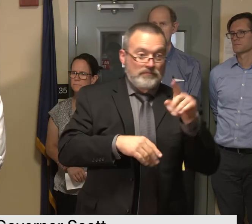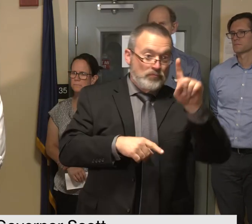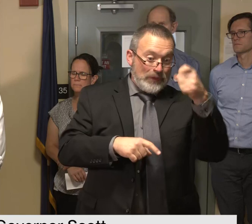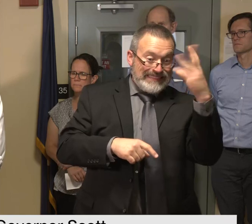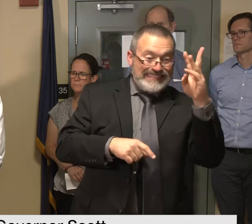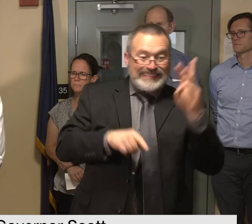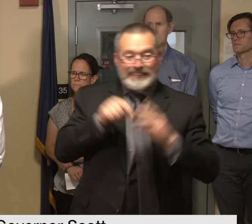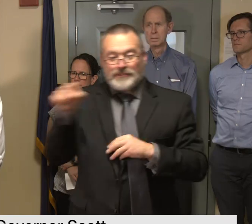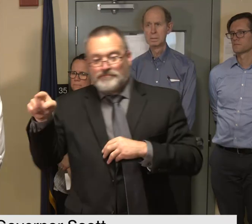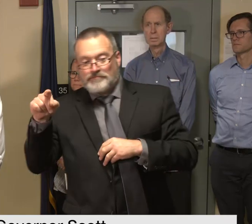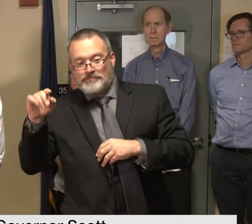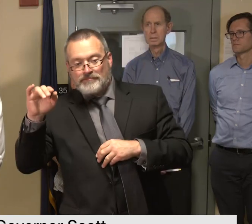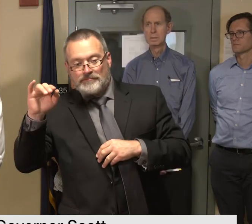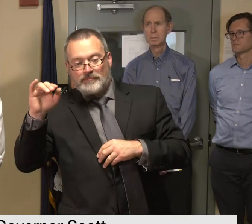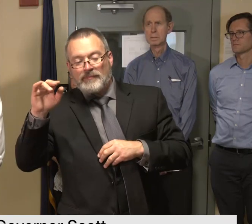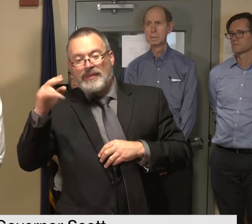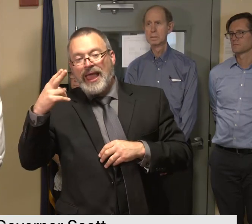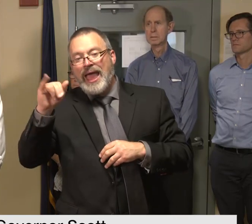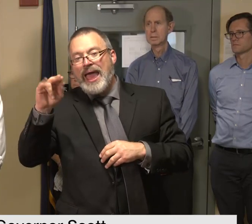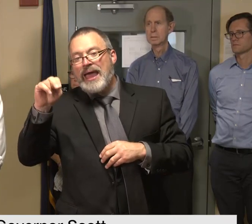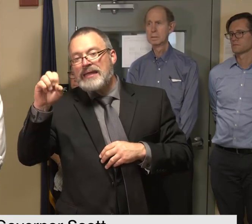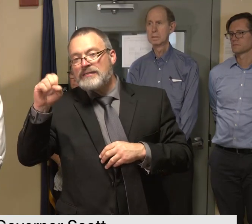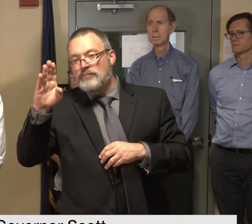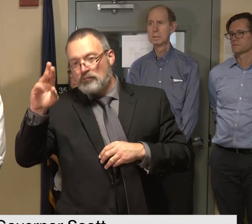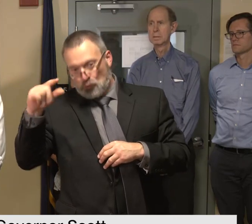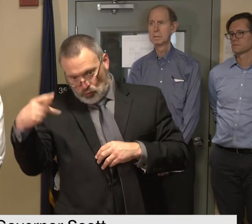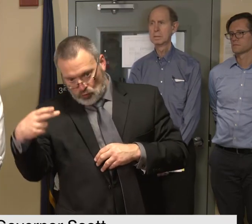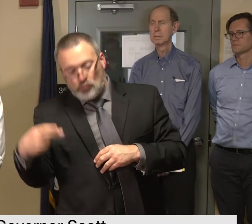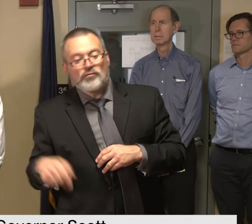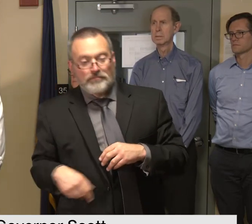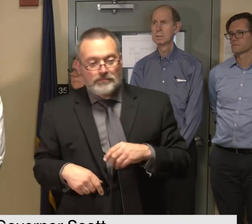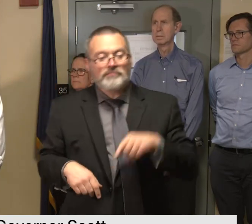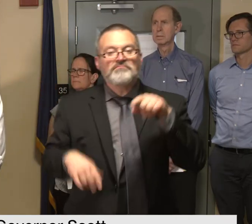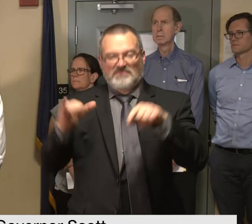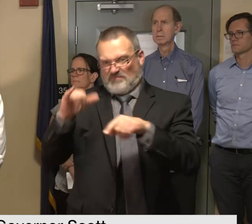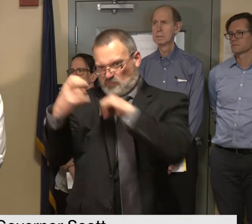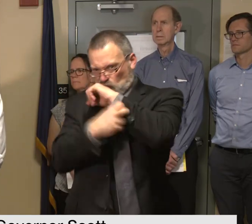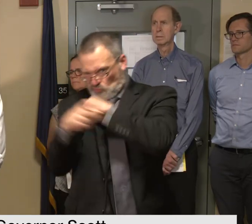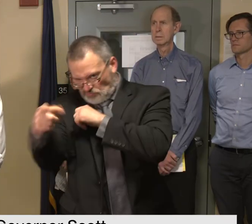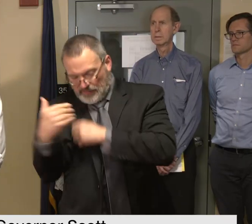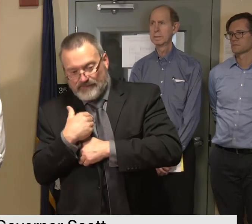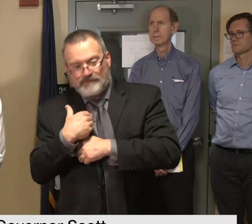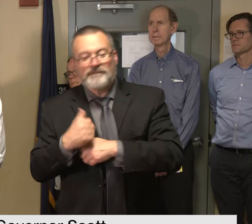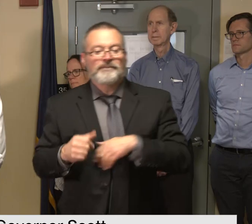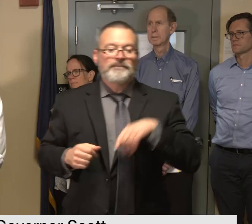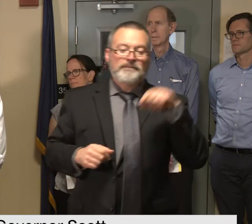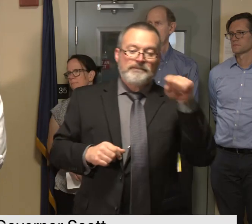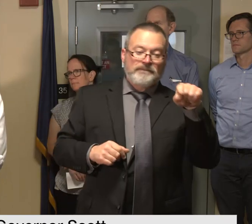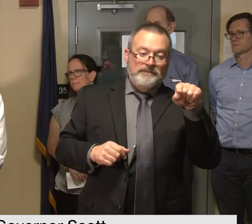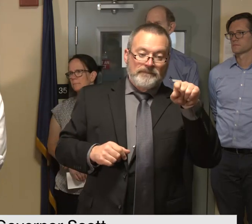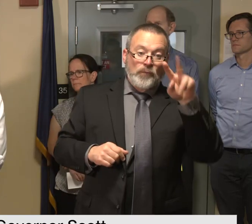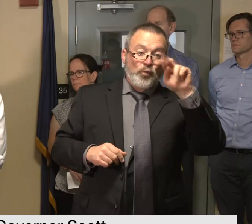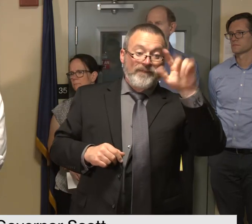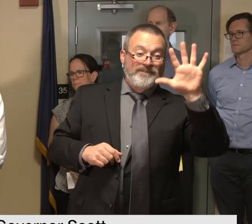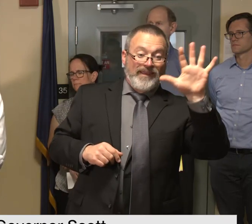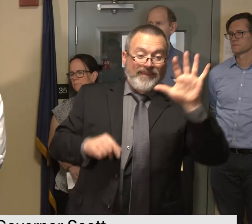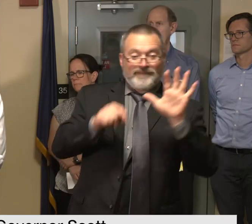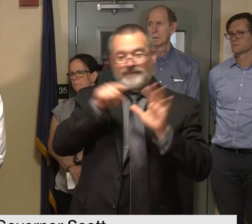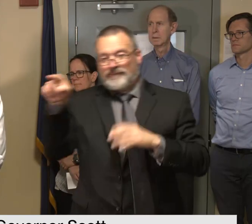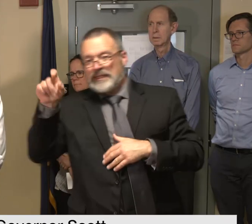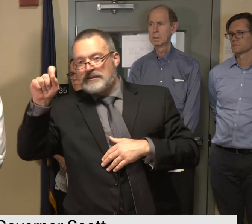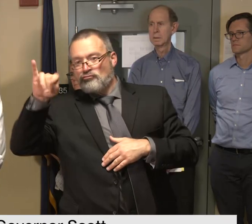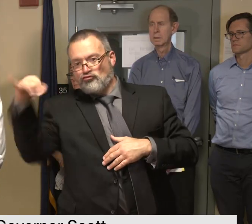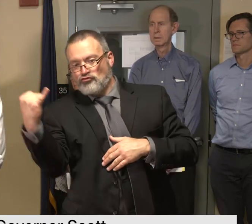hindsburg which also includes one of the closed bridges route 5 in st johnsbury